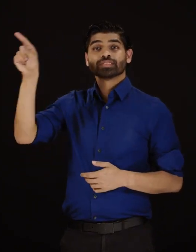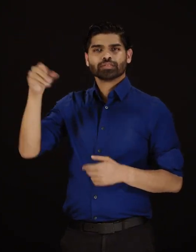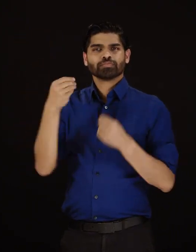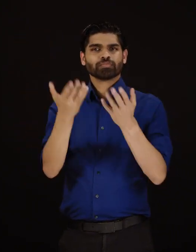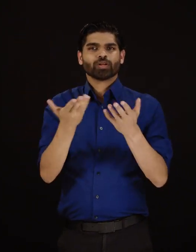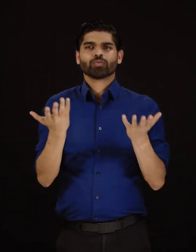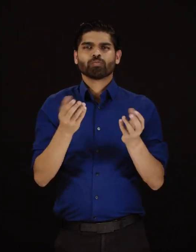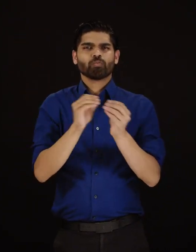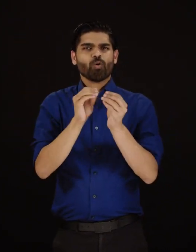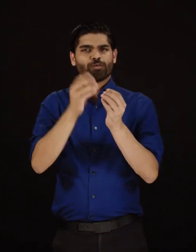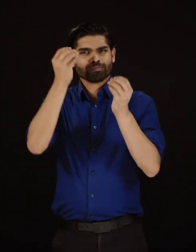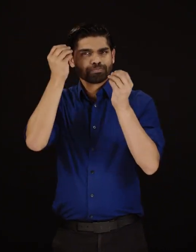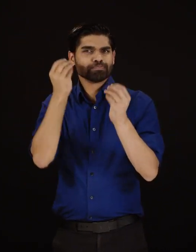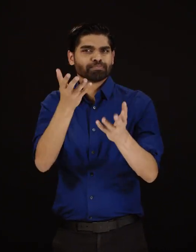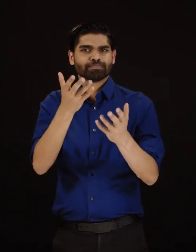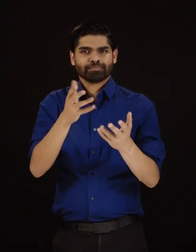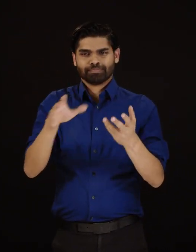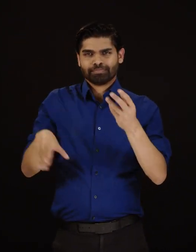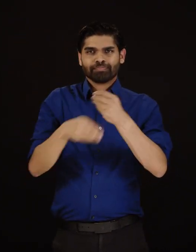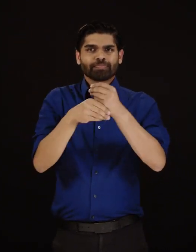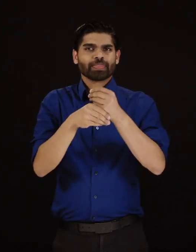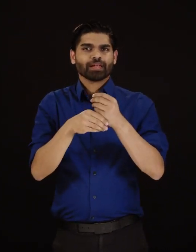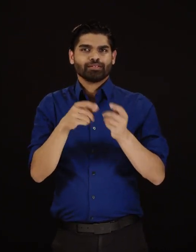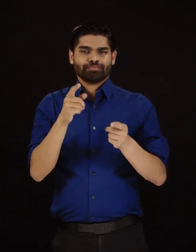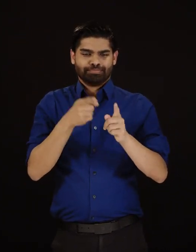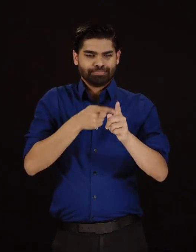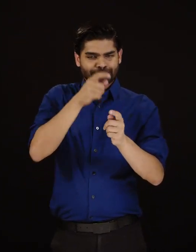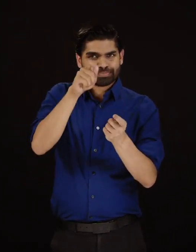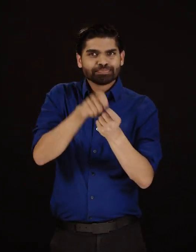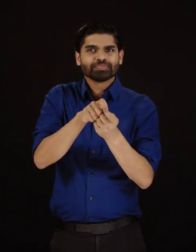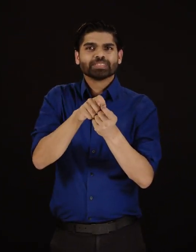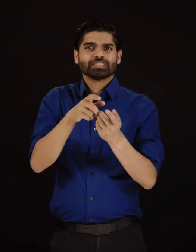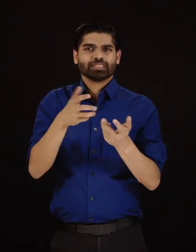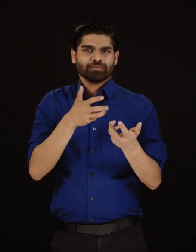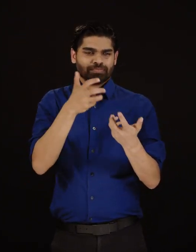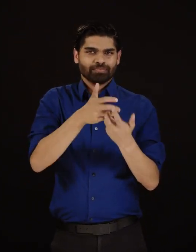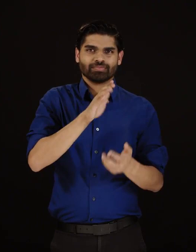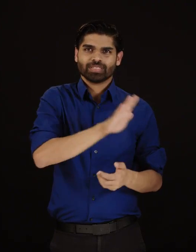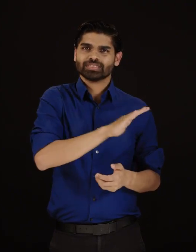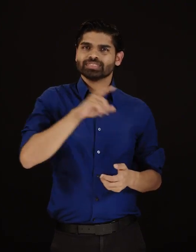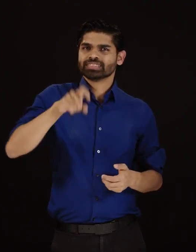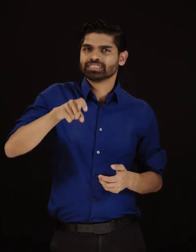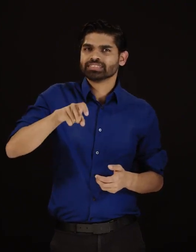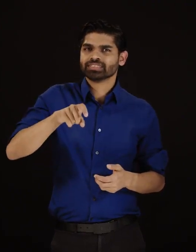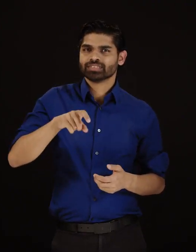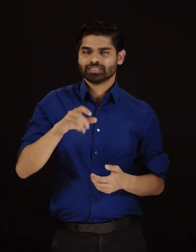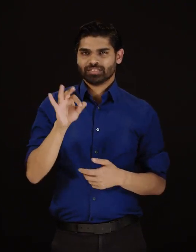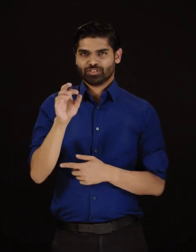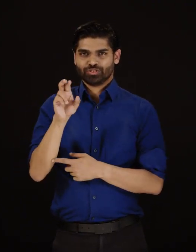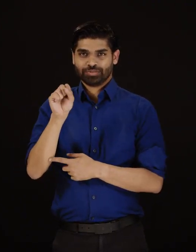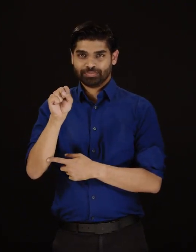and the settings of the device, and some information may be available on the carrier or device manufacturer's websites.